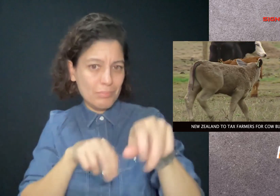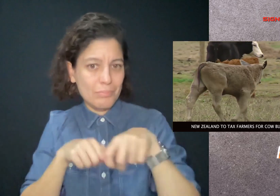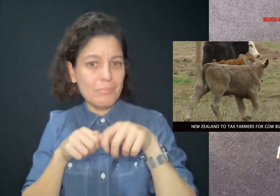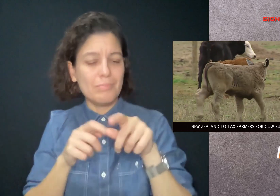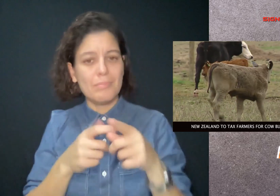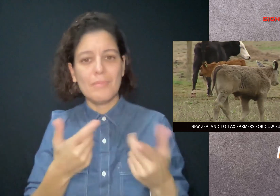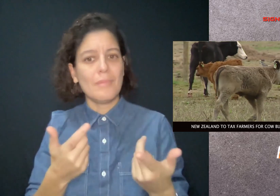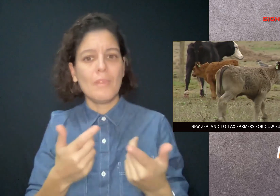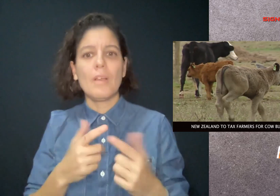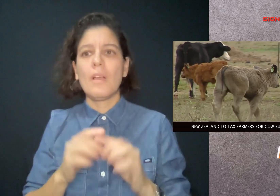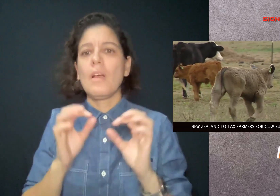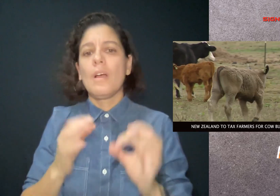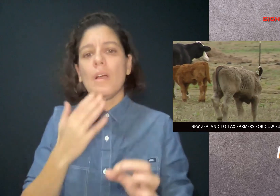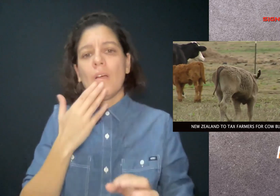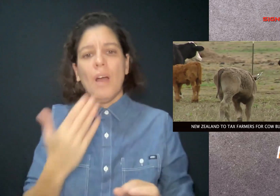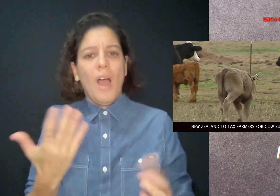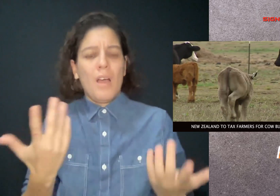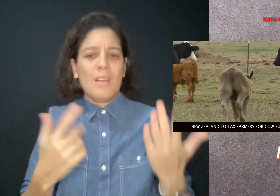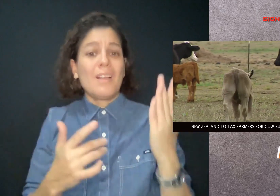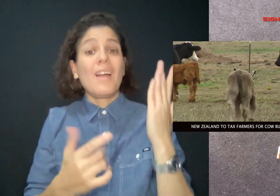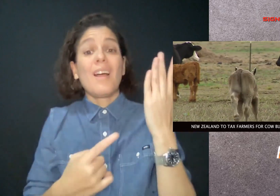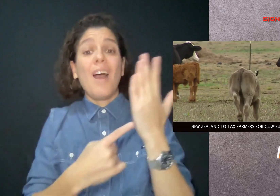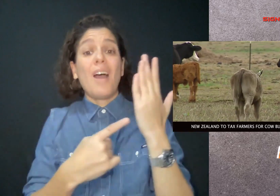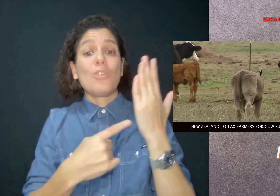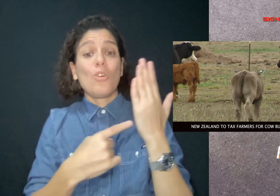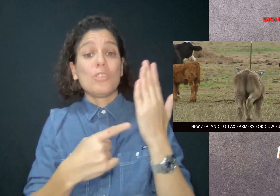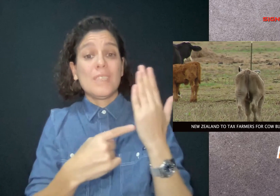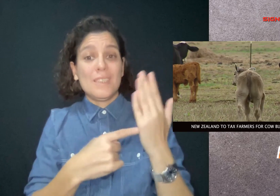research, and incentive payments.